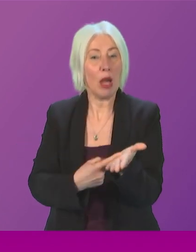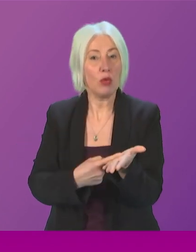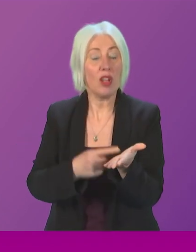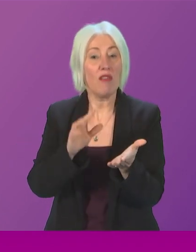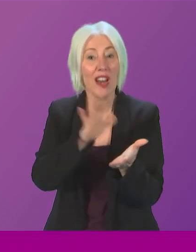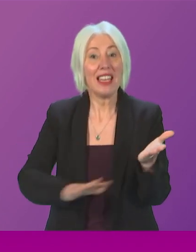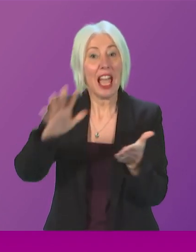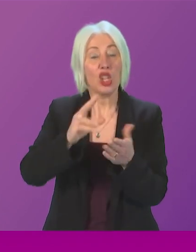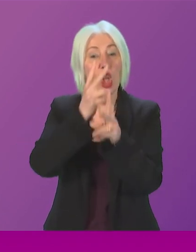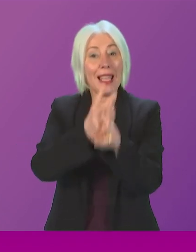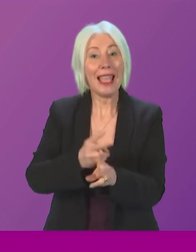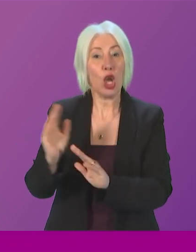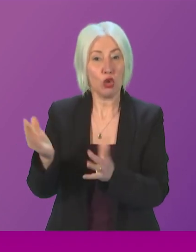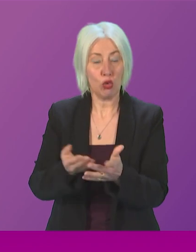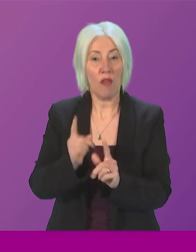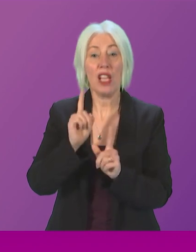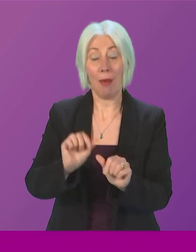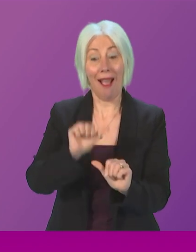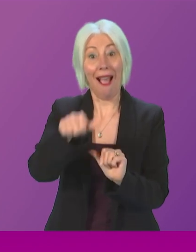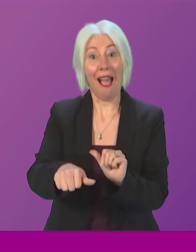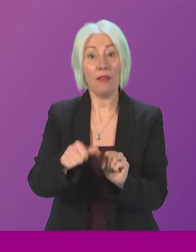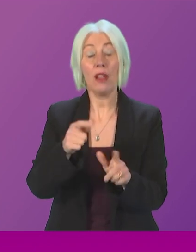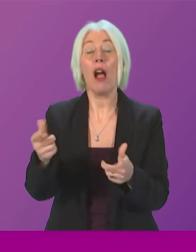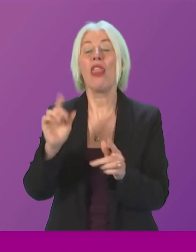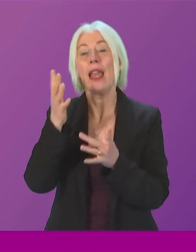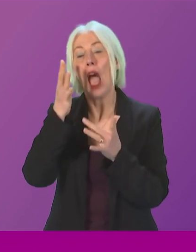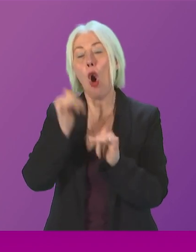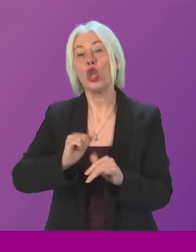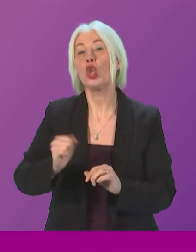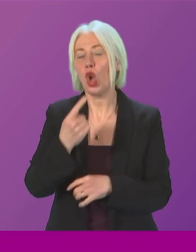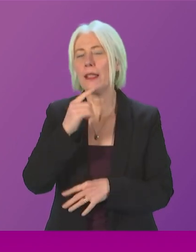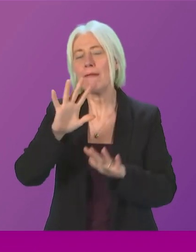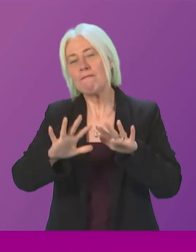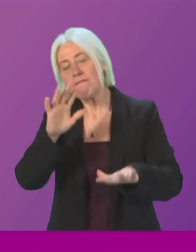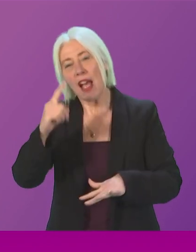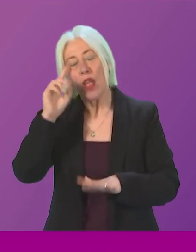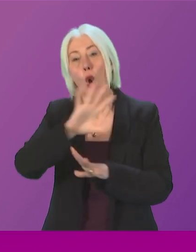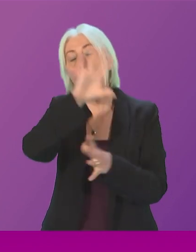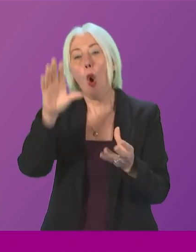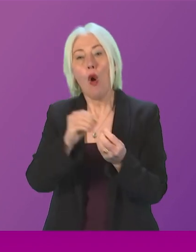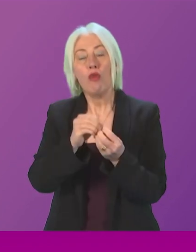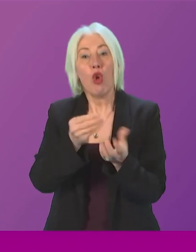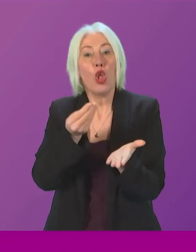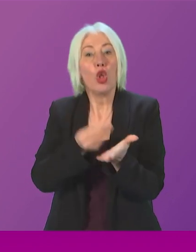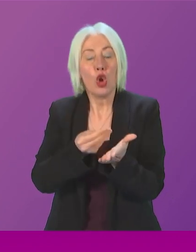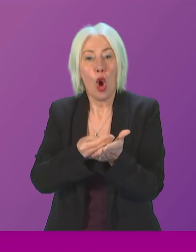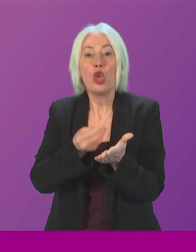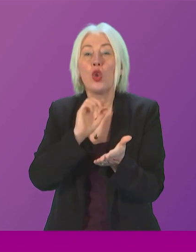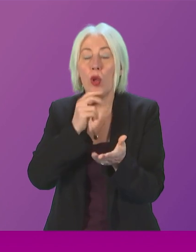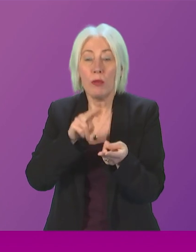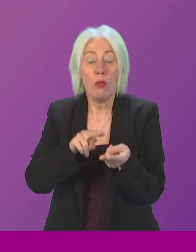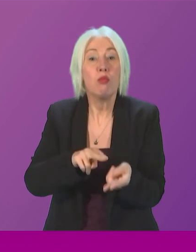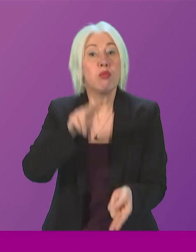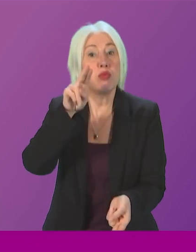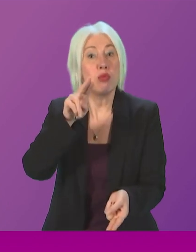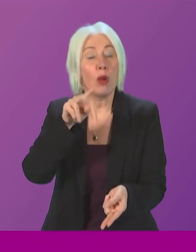But after that figure came out, Audit Scotland said this. It is likely that the overall cost of the measures will be significantly above